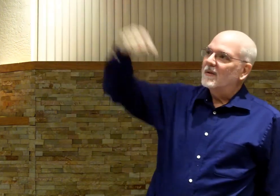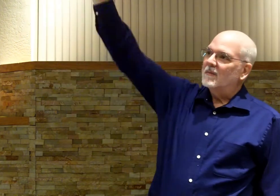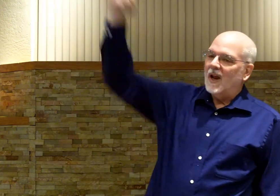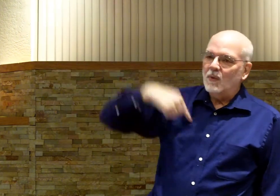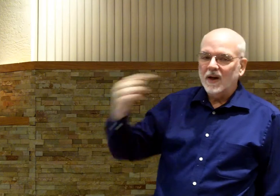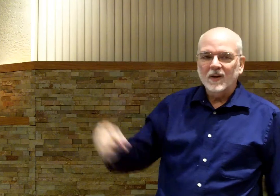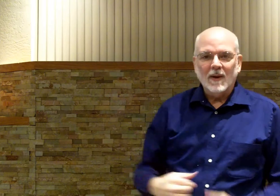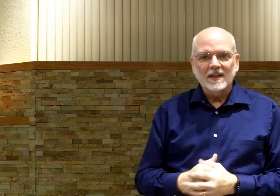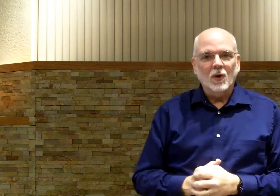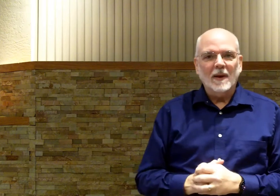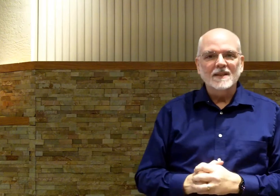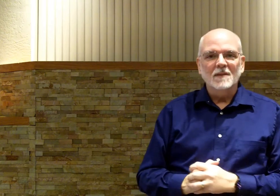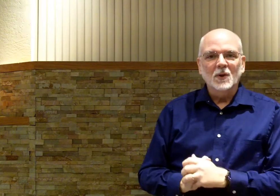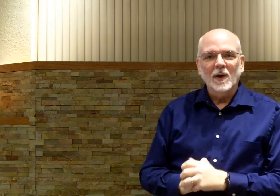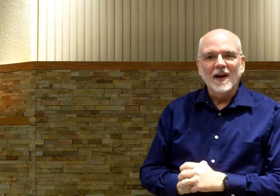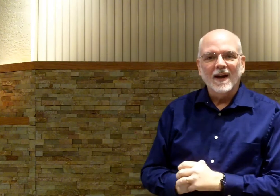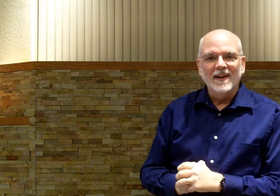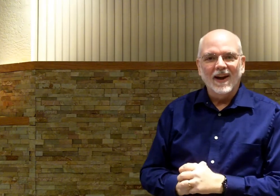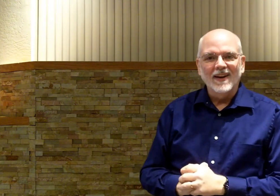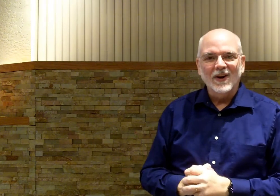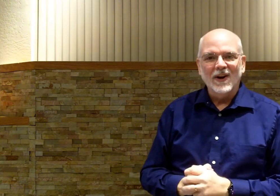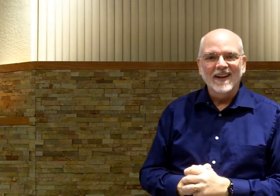I don't want my sin between God and I. All right.